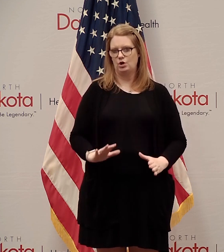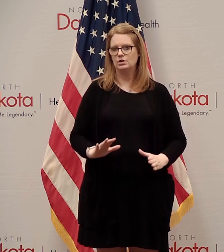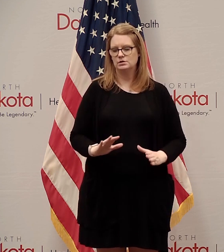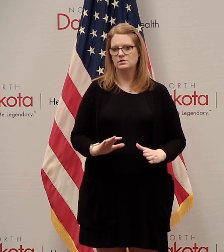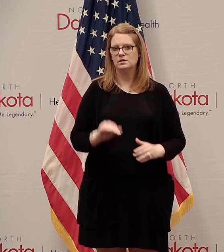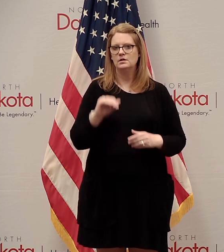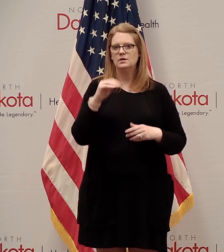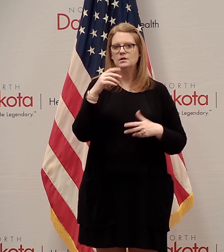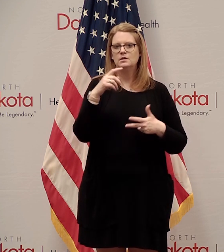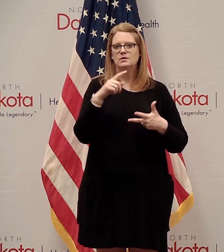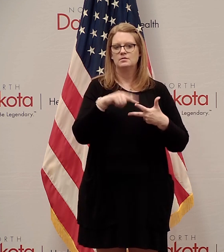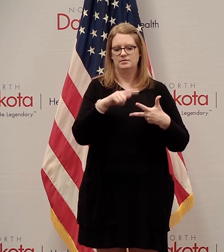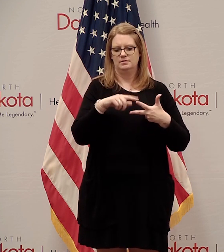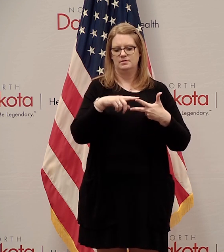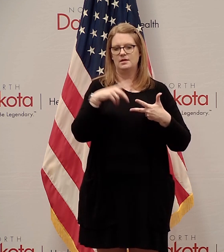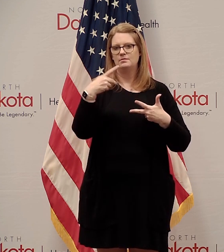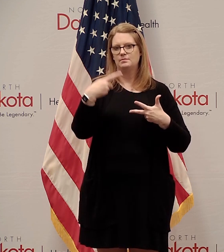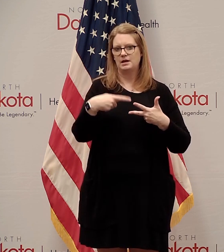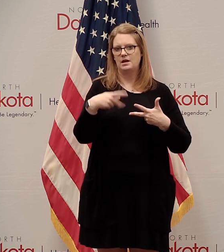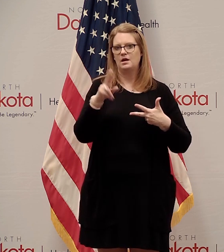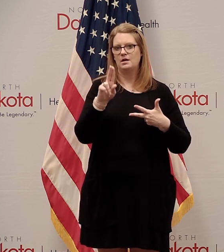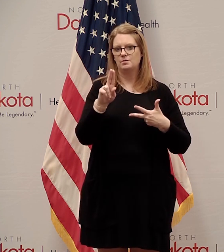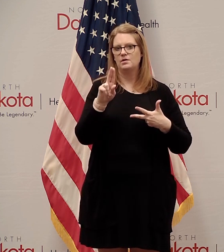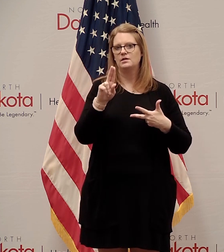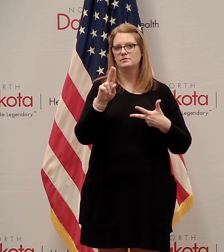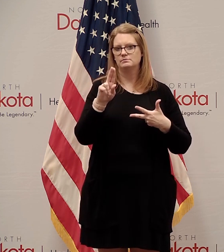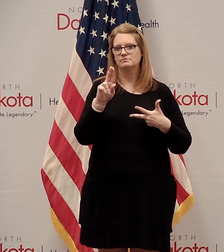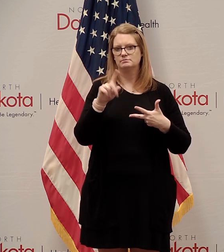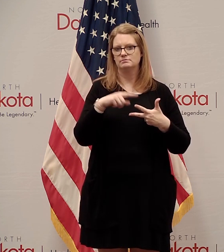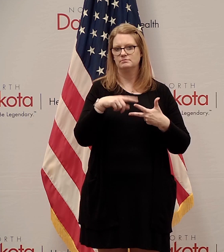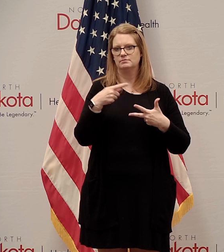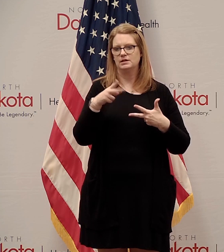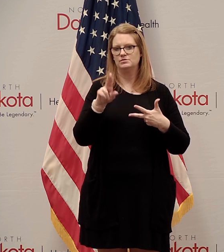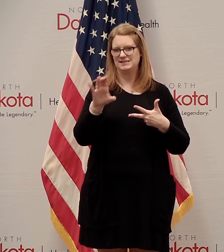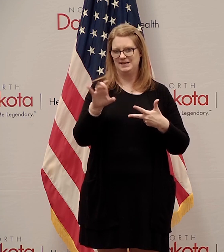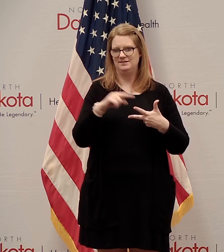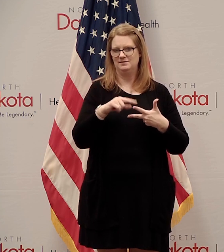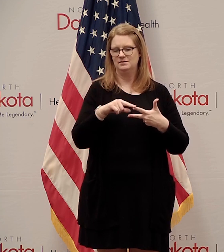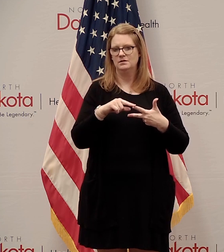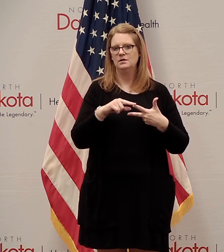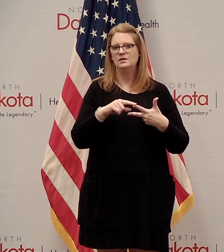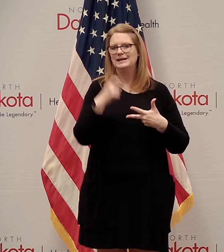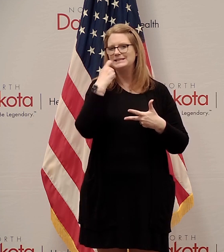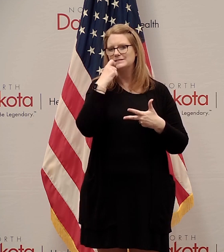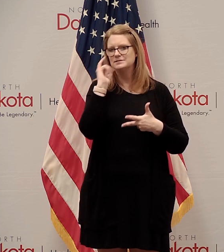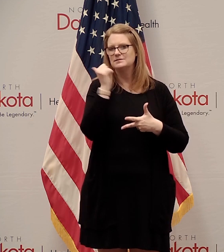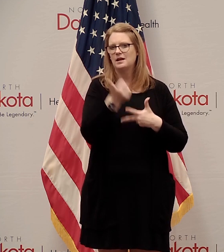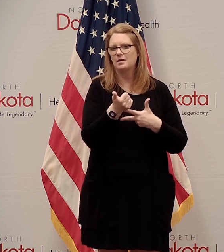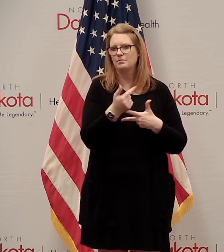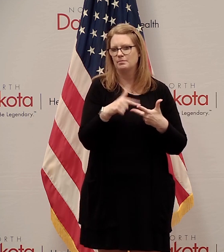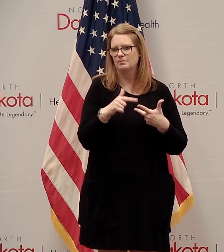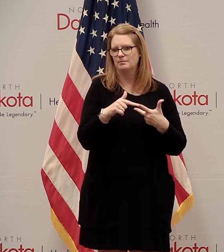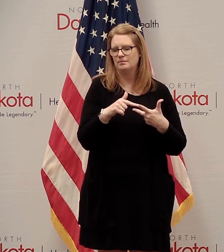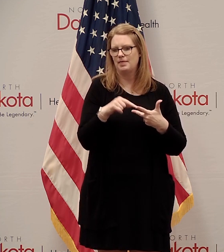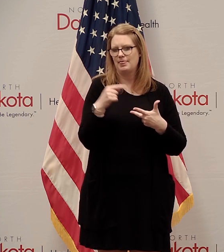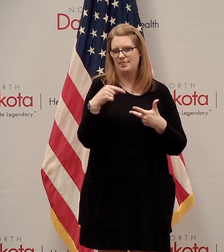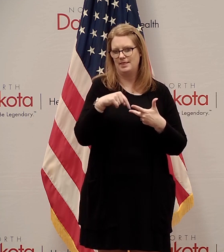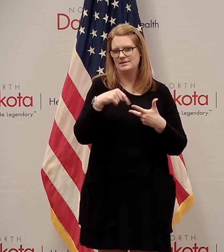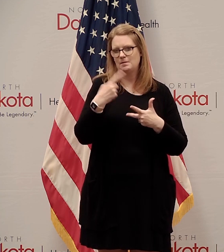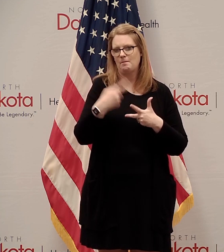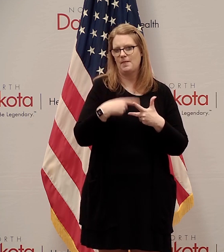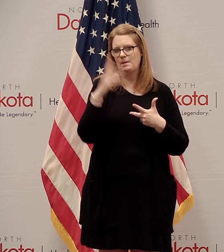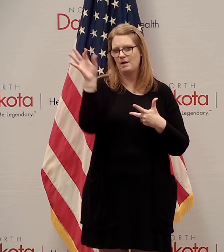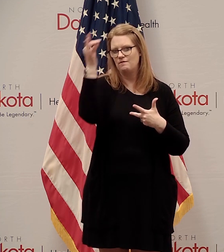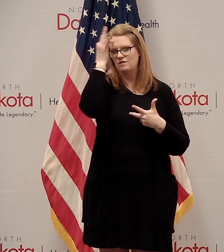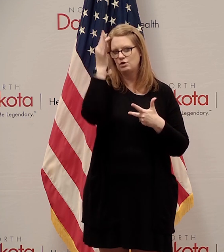the pandemic unemployment insurance assistance program. This is a brand new program that was just created earlier this month by